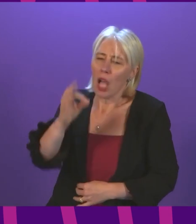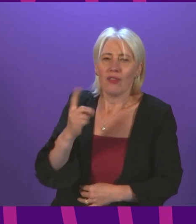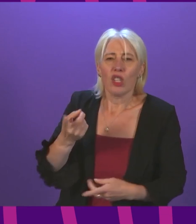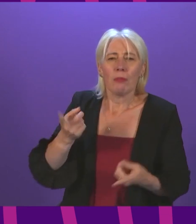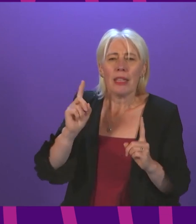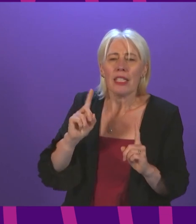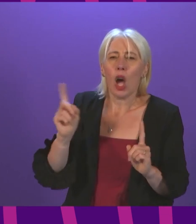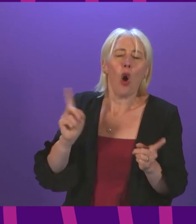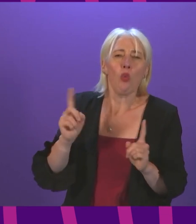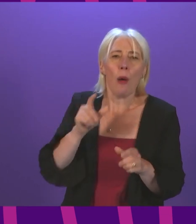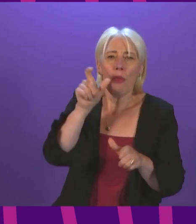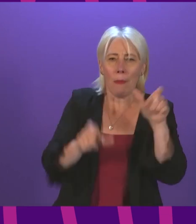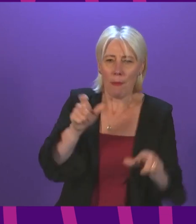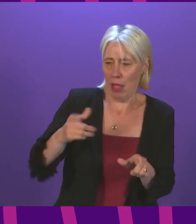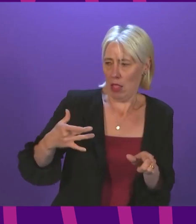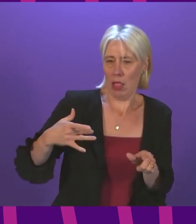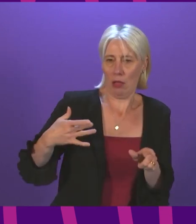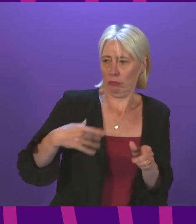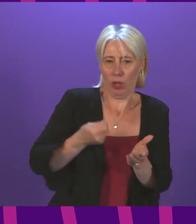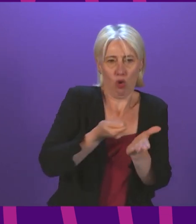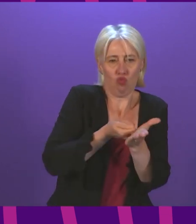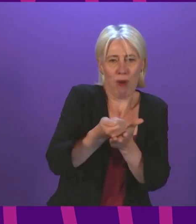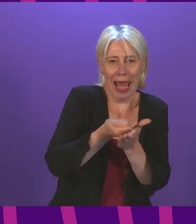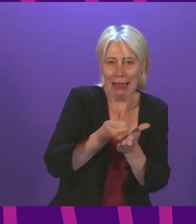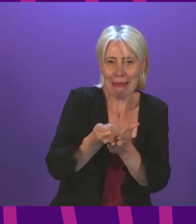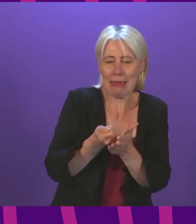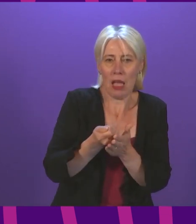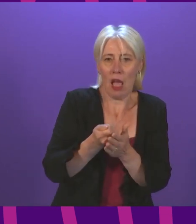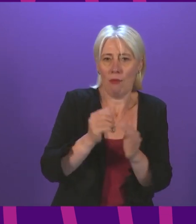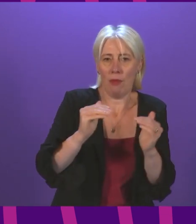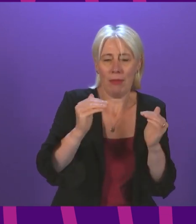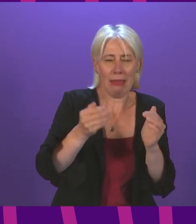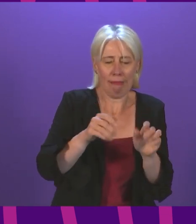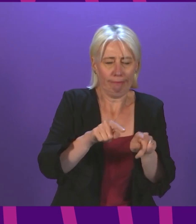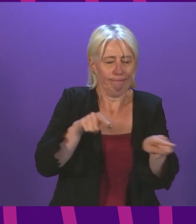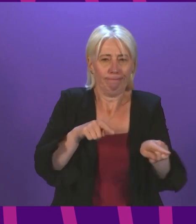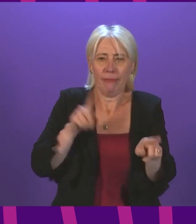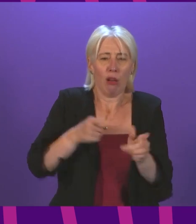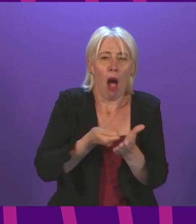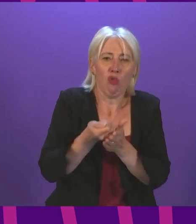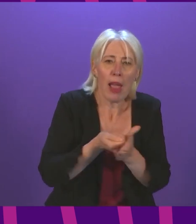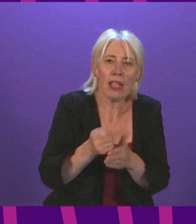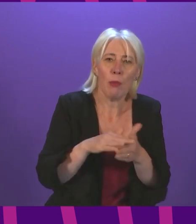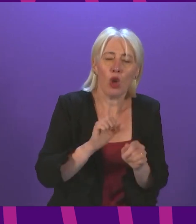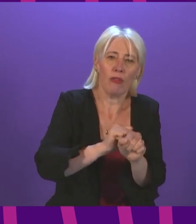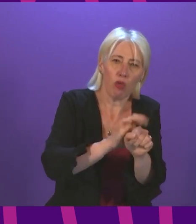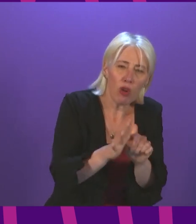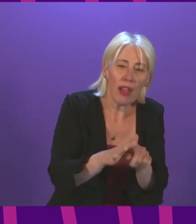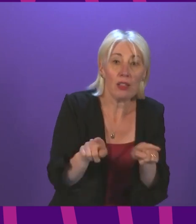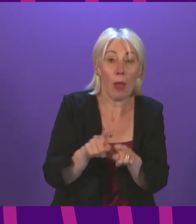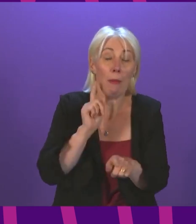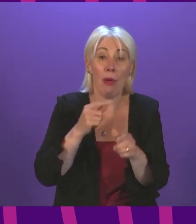are in place to help tenants who have fallen behind in rent as a result of coronavirus and as a result tenants who may be at risk of eviction